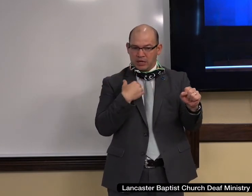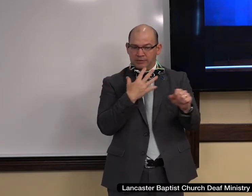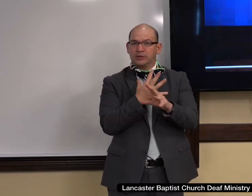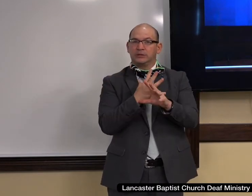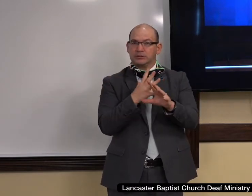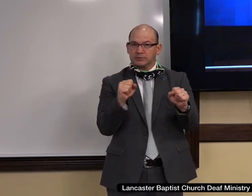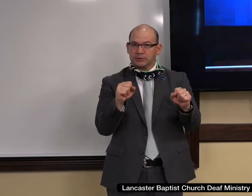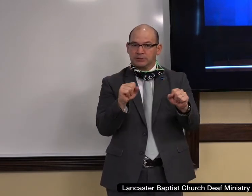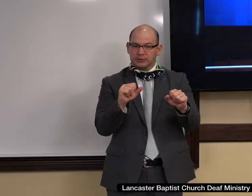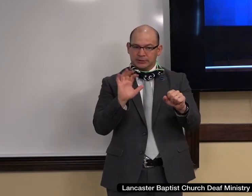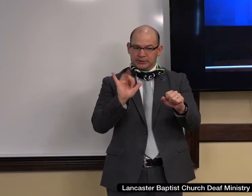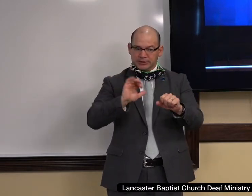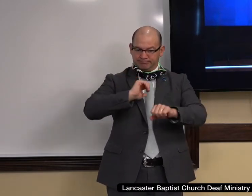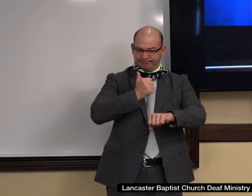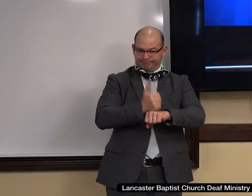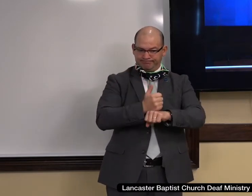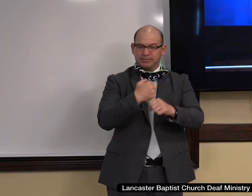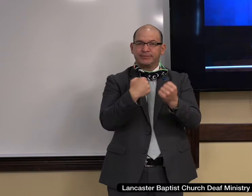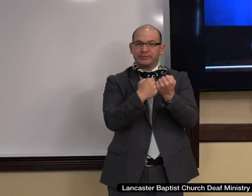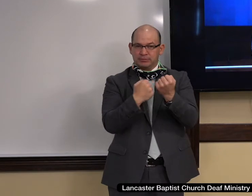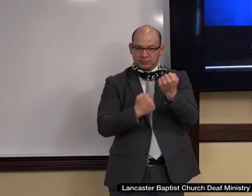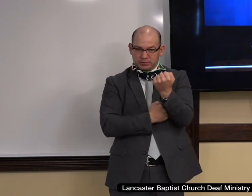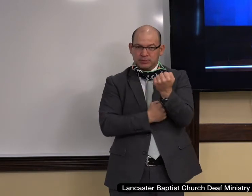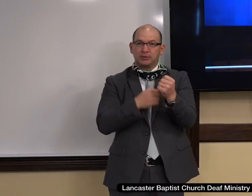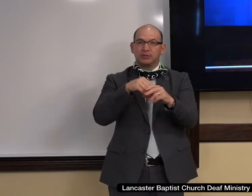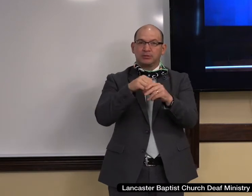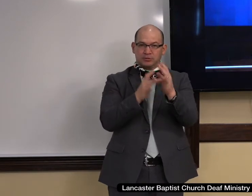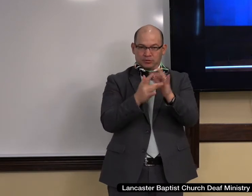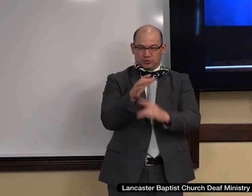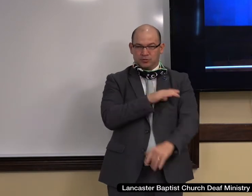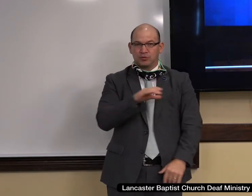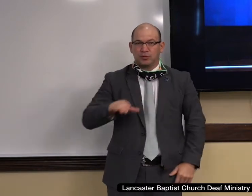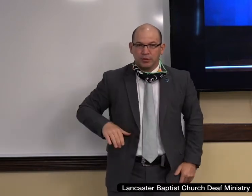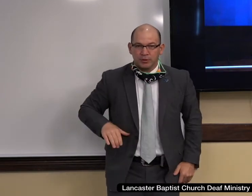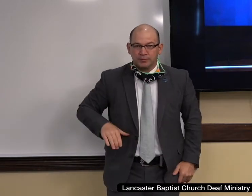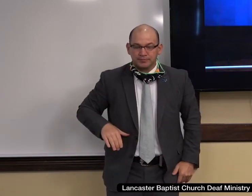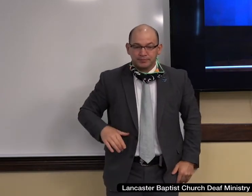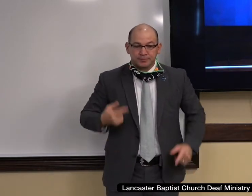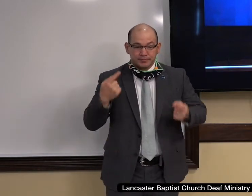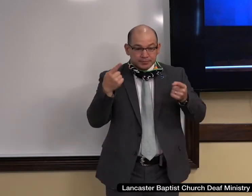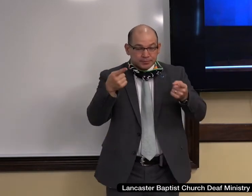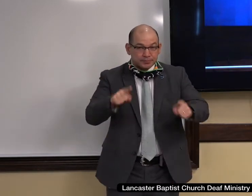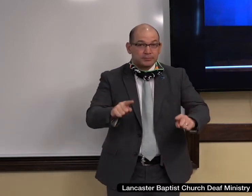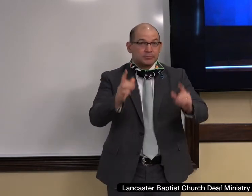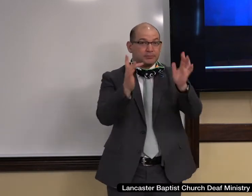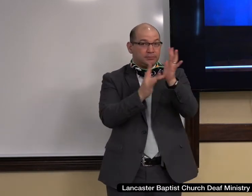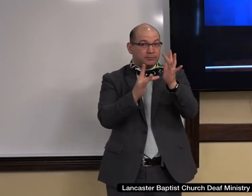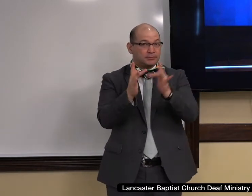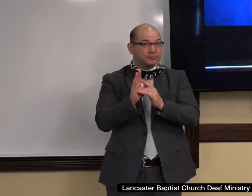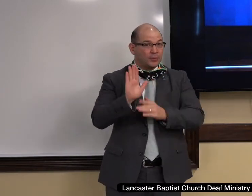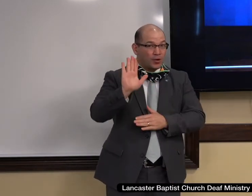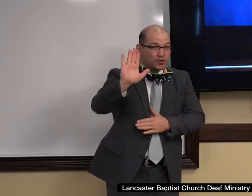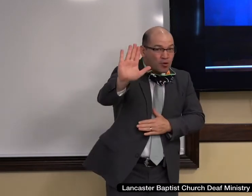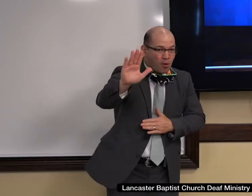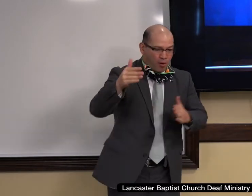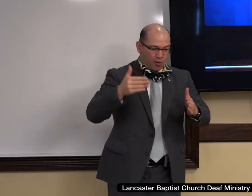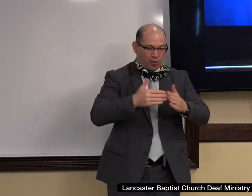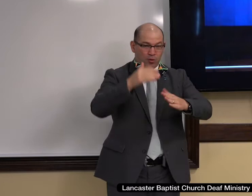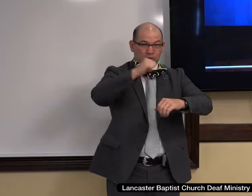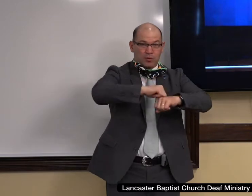settled in Christ and so we are going to learn that when Jesus is your cornerstone life fits